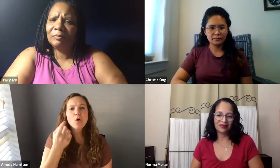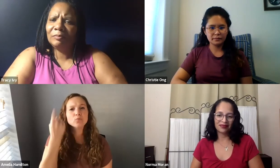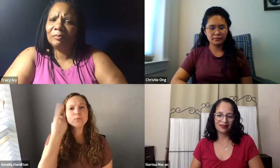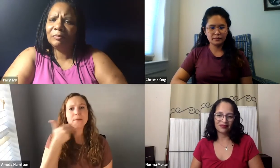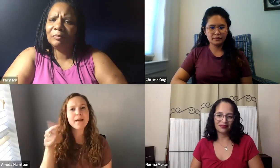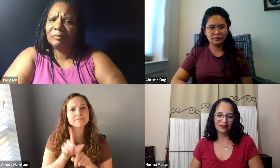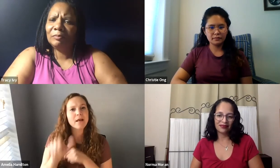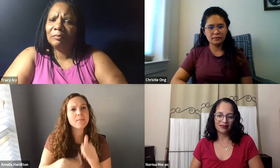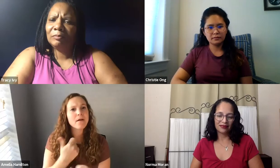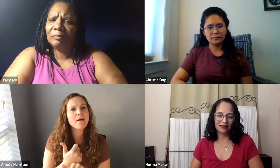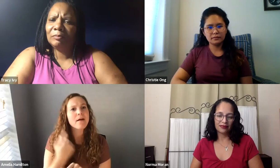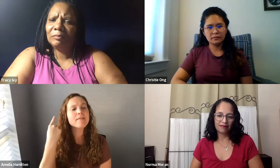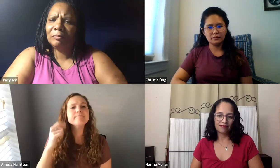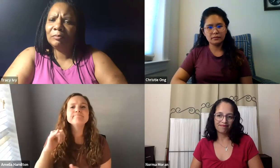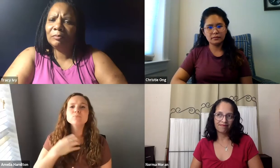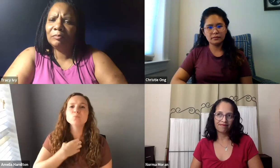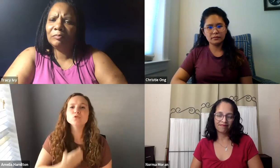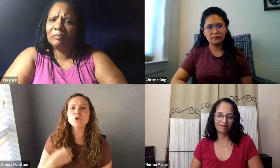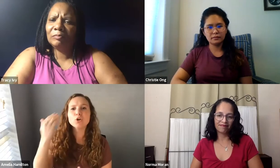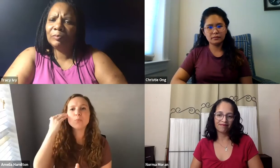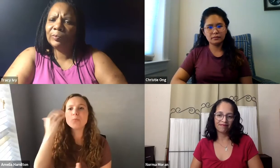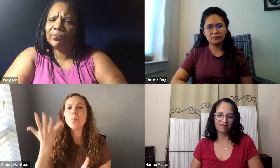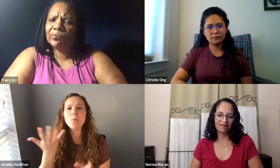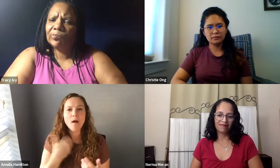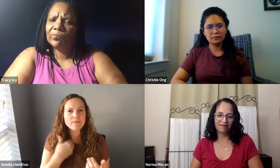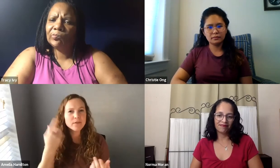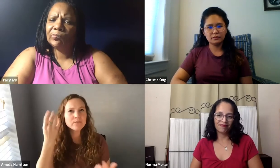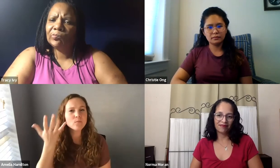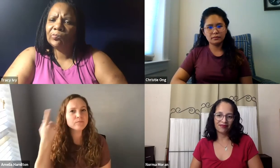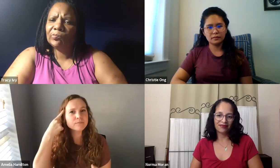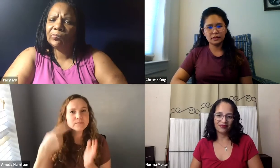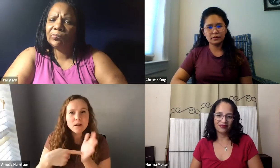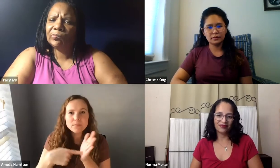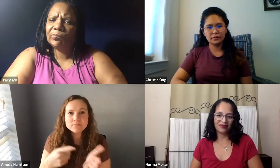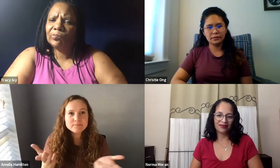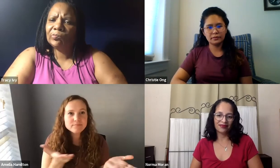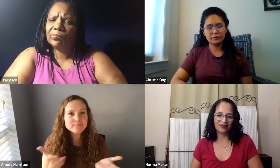back to your graduation, what do you wish that you had known as a new alumni?